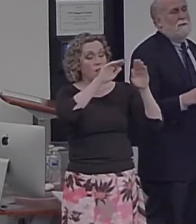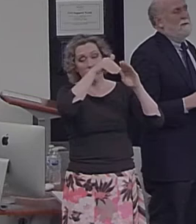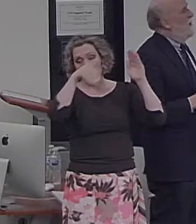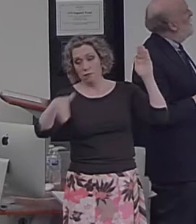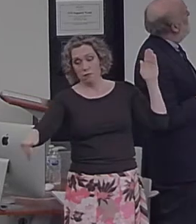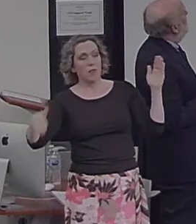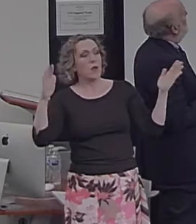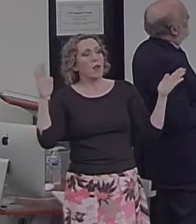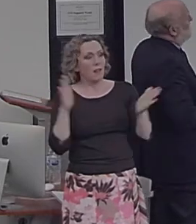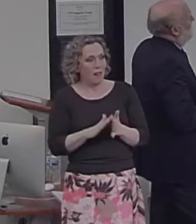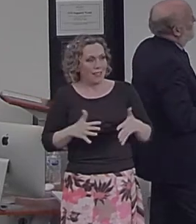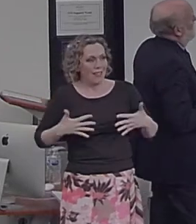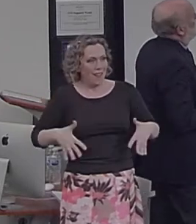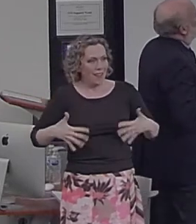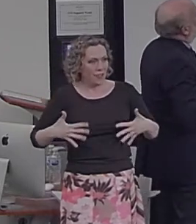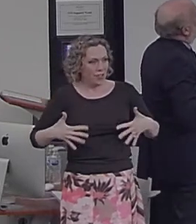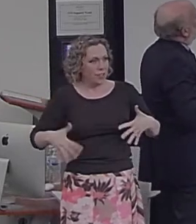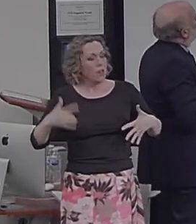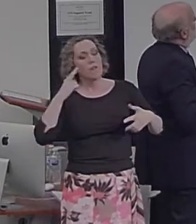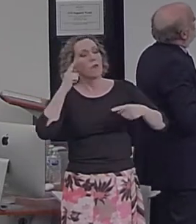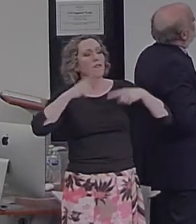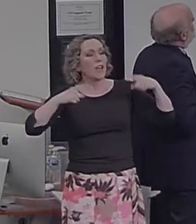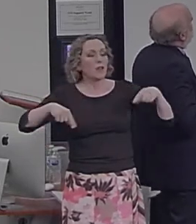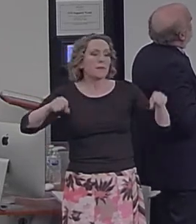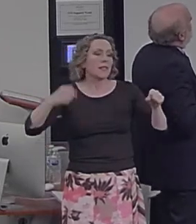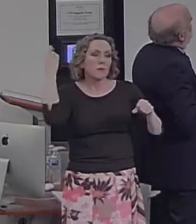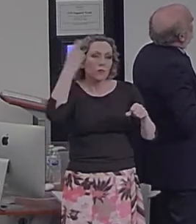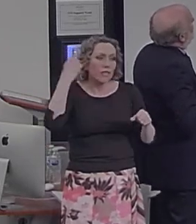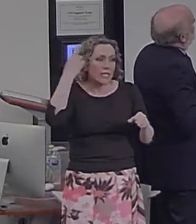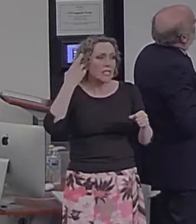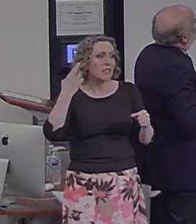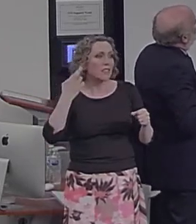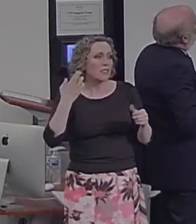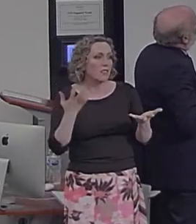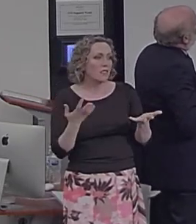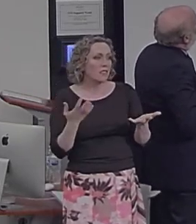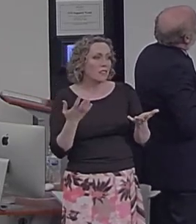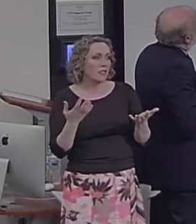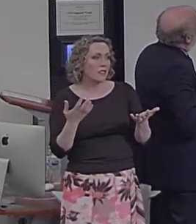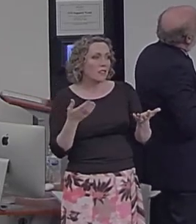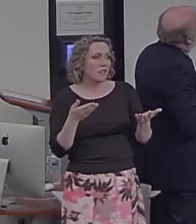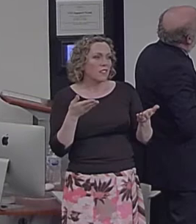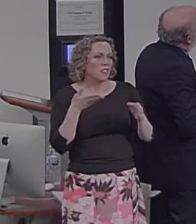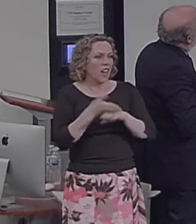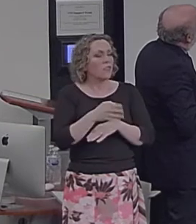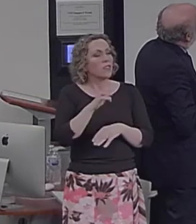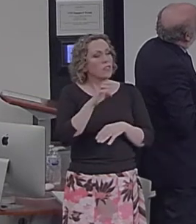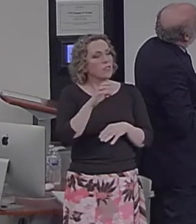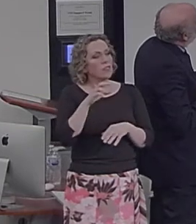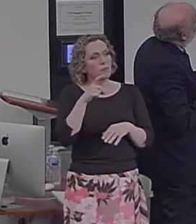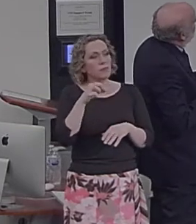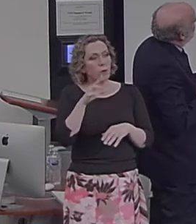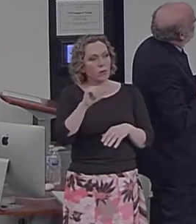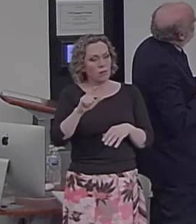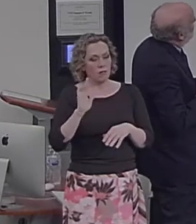for various possible reasons after they've been through this protocol. But the important thing is that there's a greater